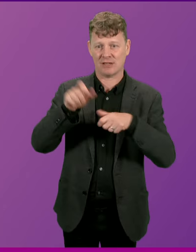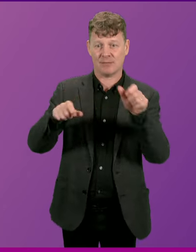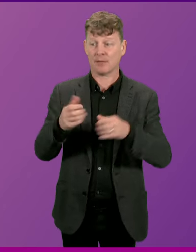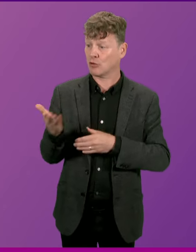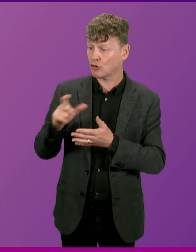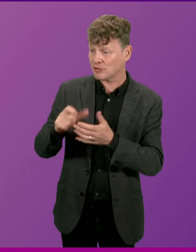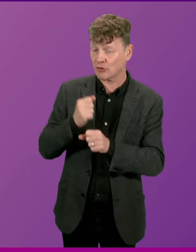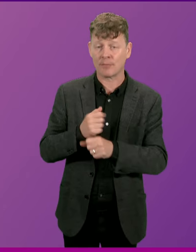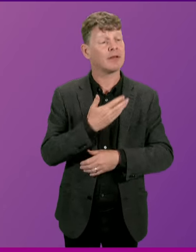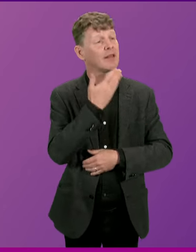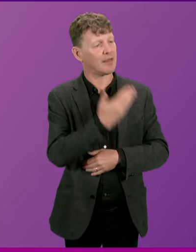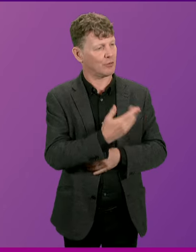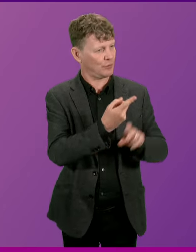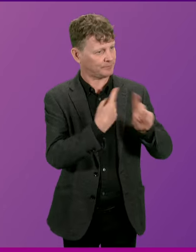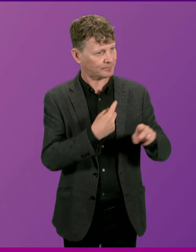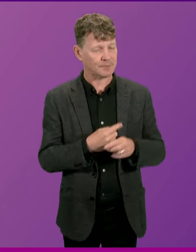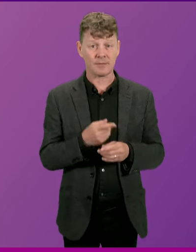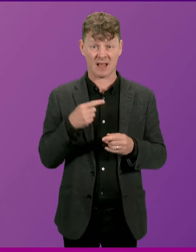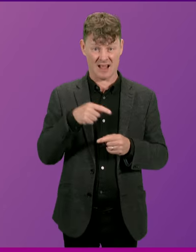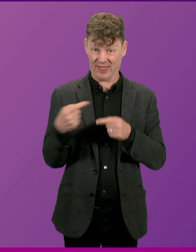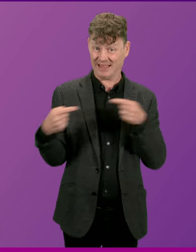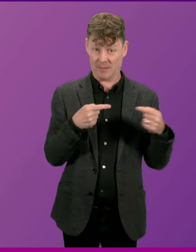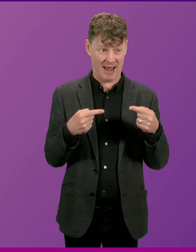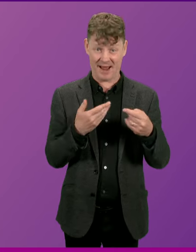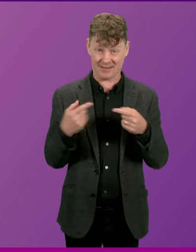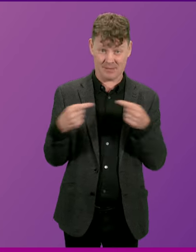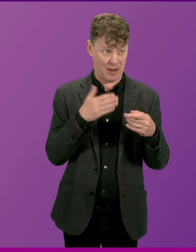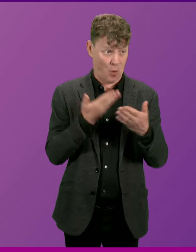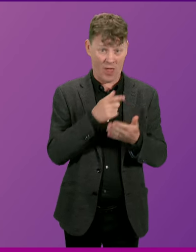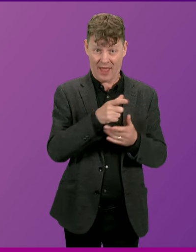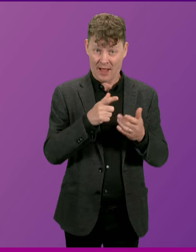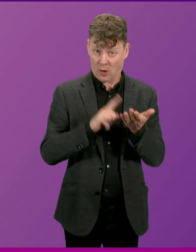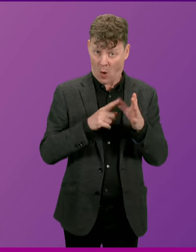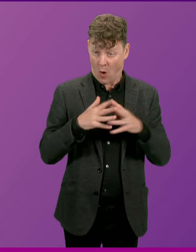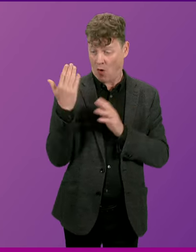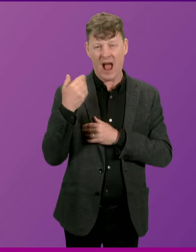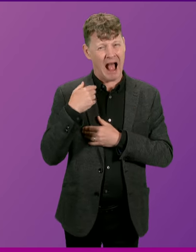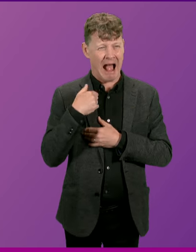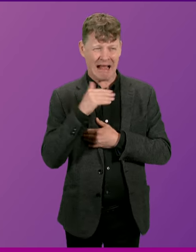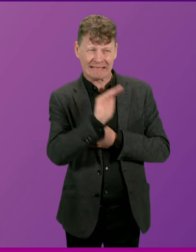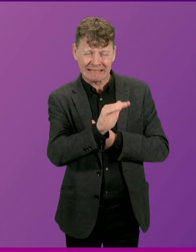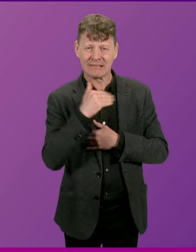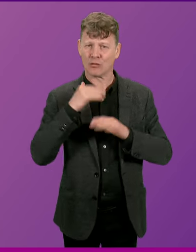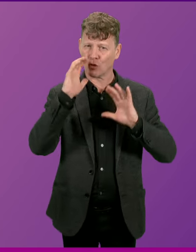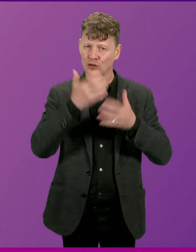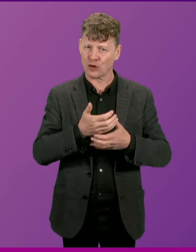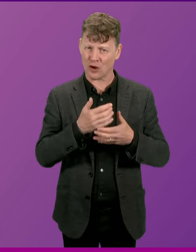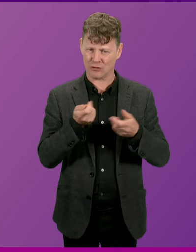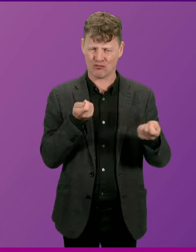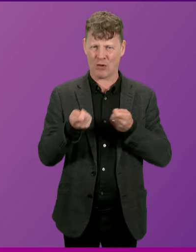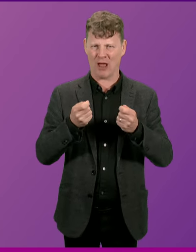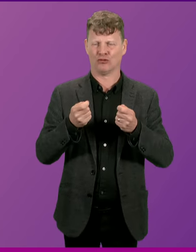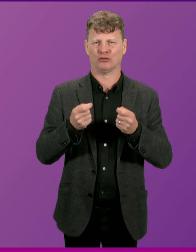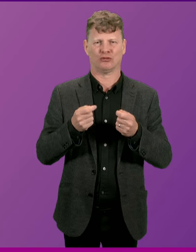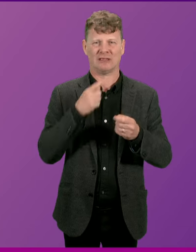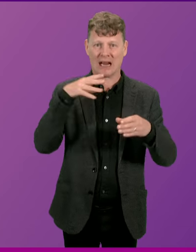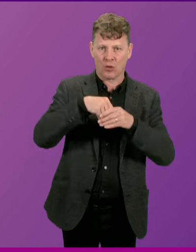Deputy First Minister for her answer. During the debate on the legislation, I raise concerns about the reach of the regulations as it includes, for example,